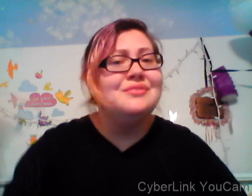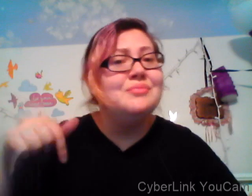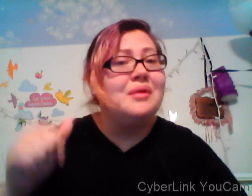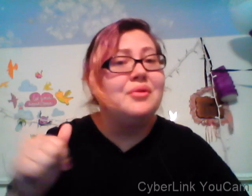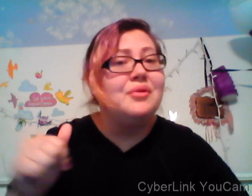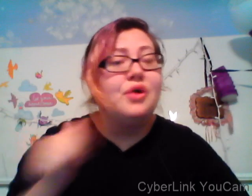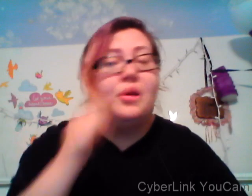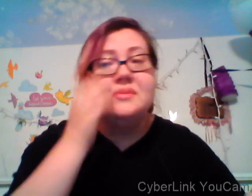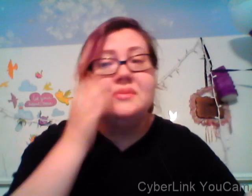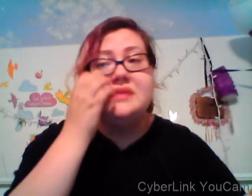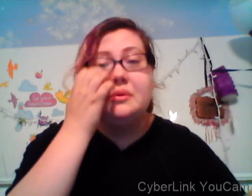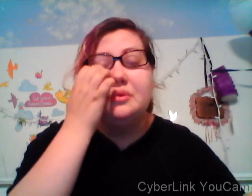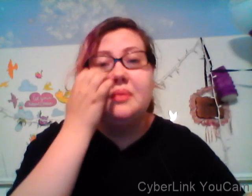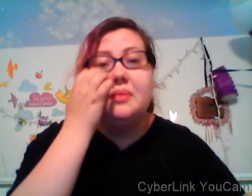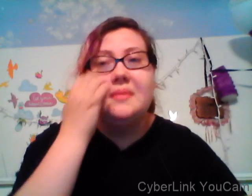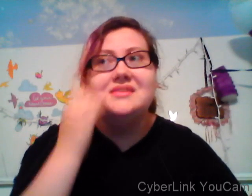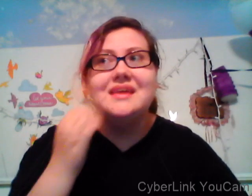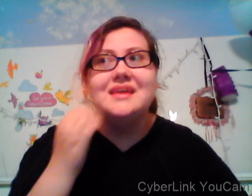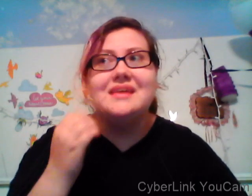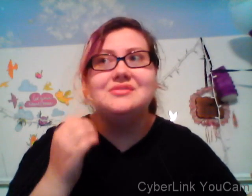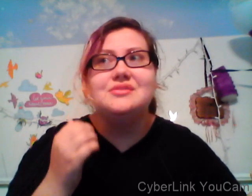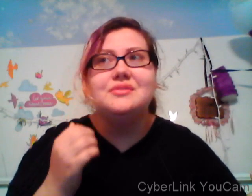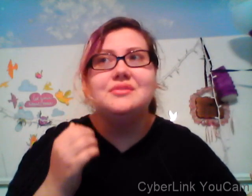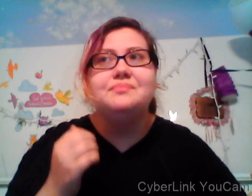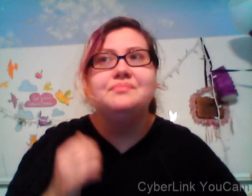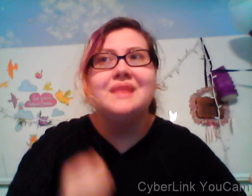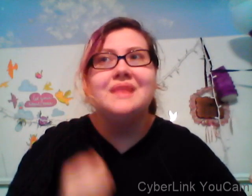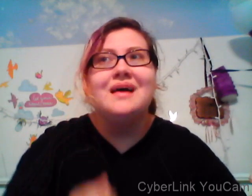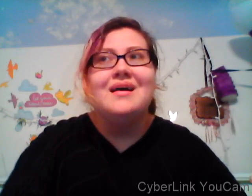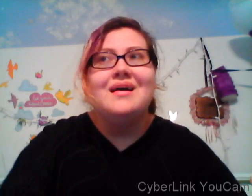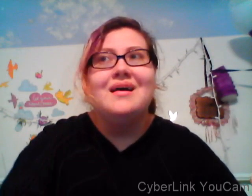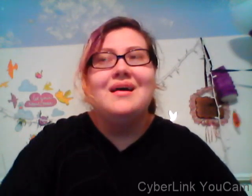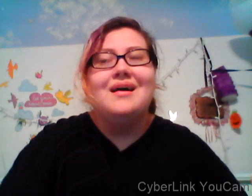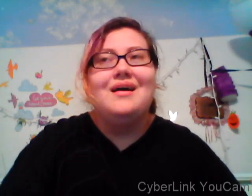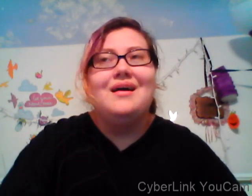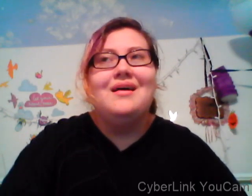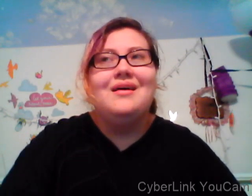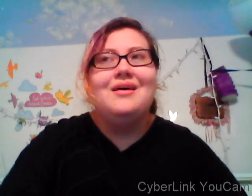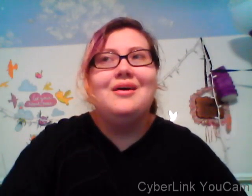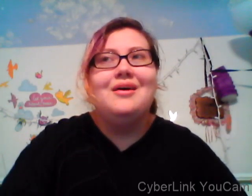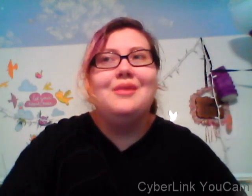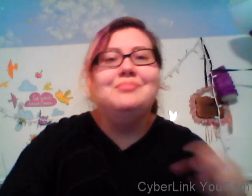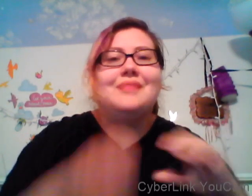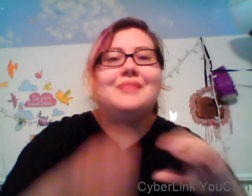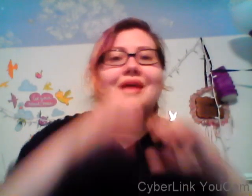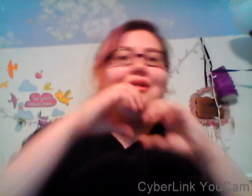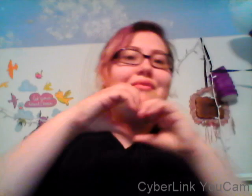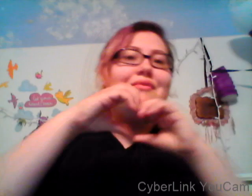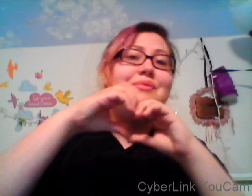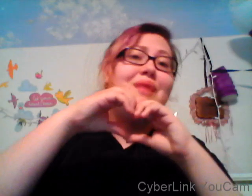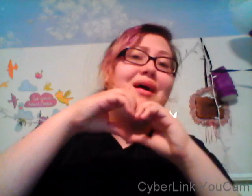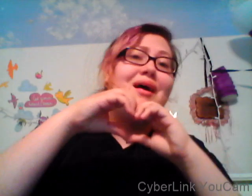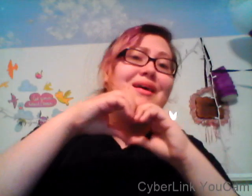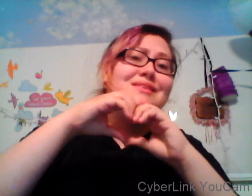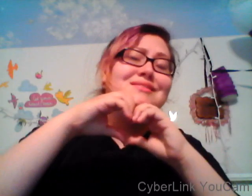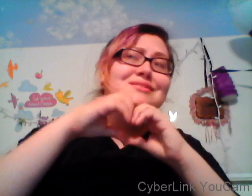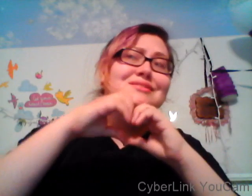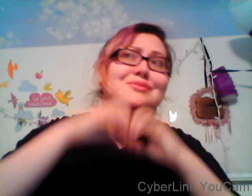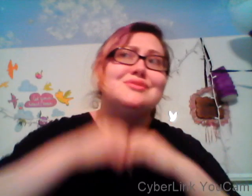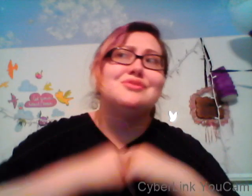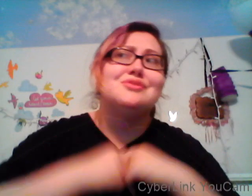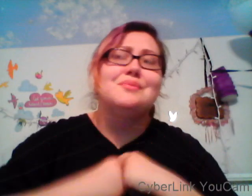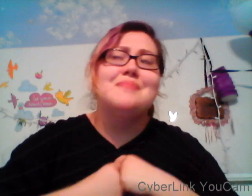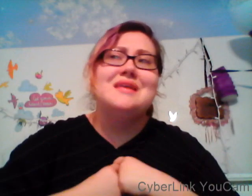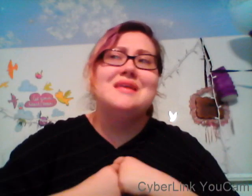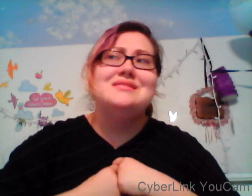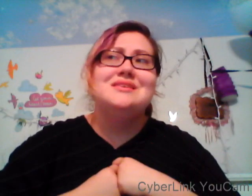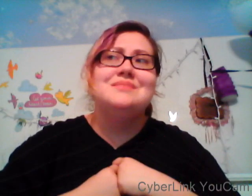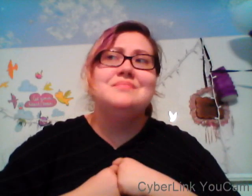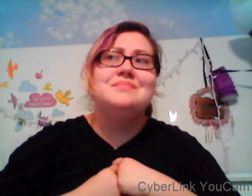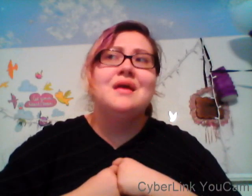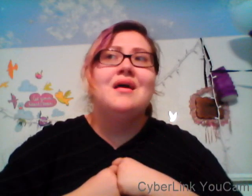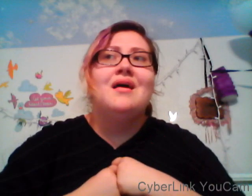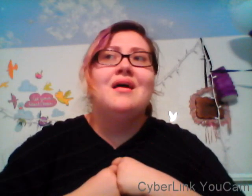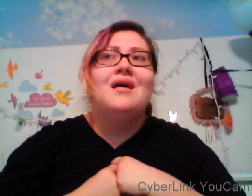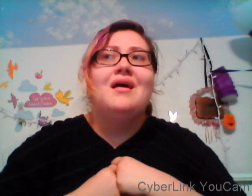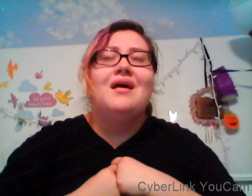from school now I don't know what clicked just something clicked and I automatically do it now so there's that alright